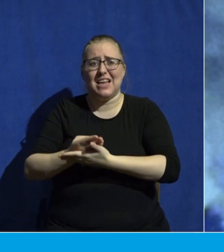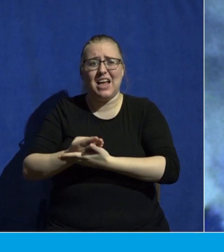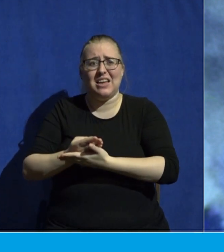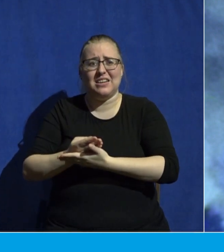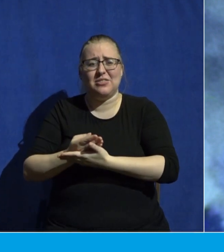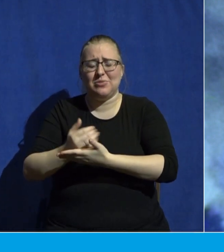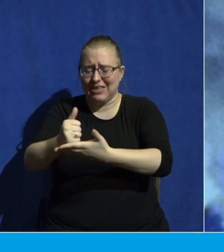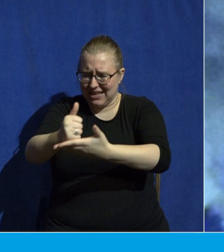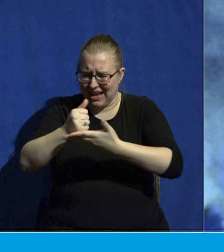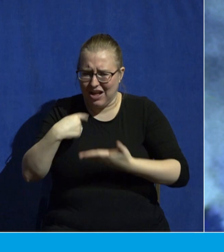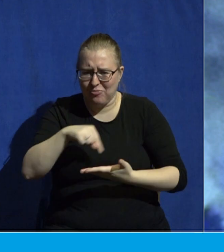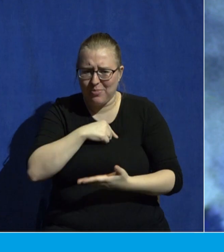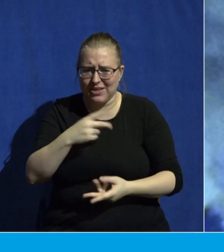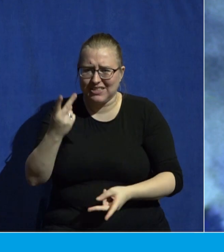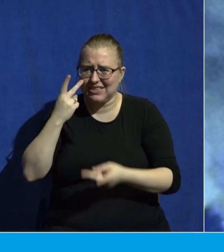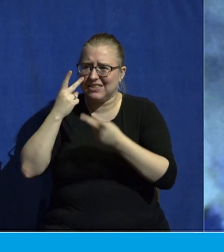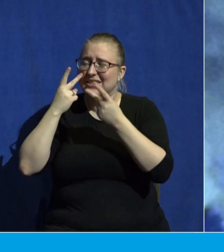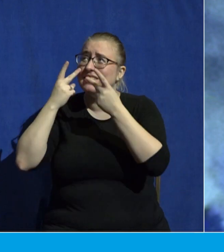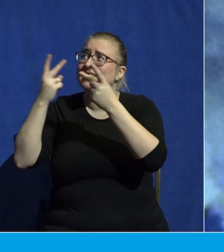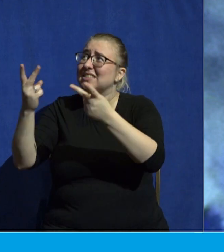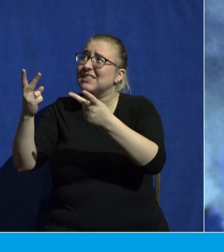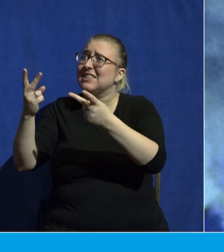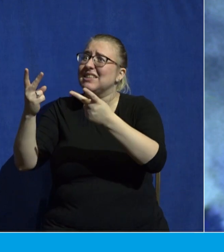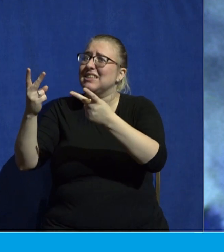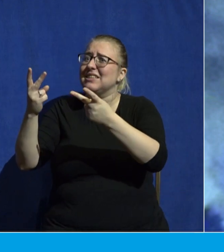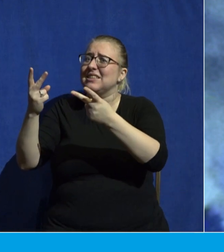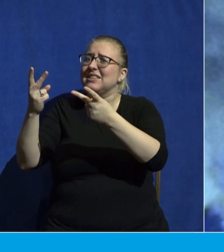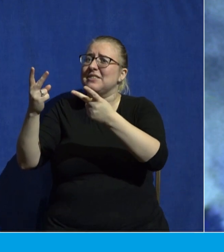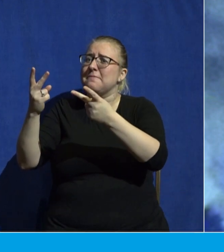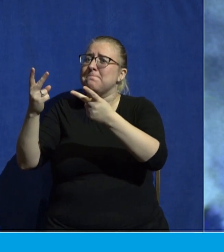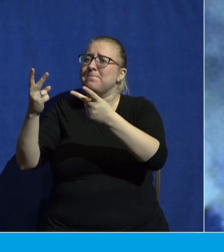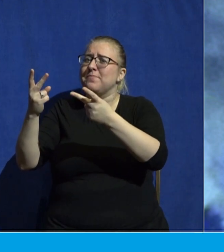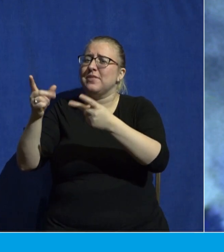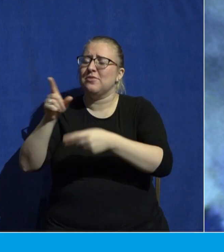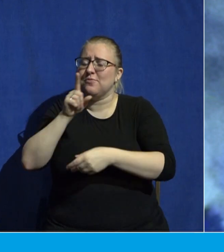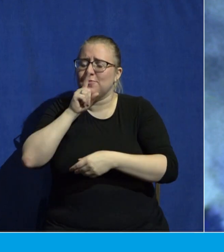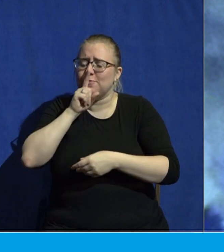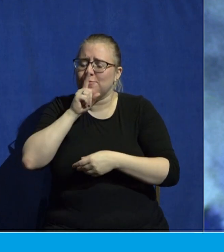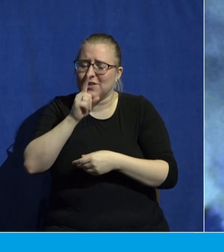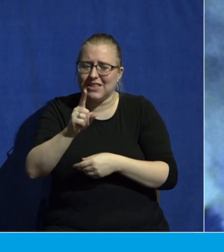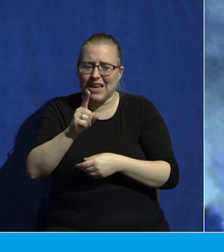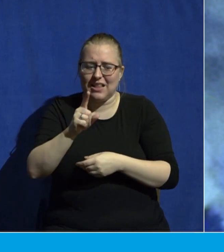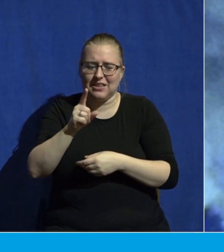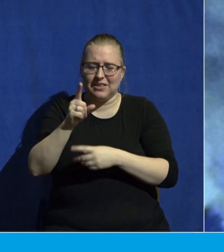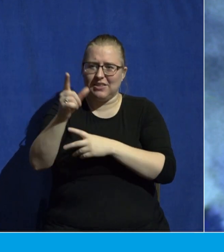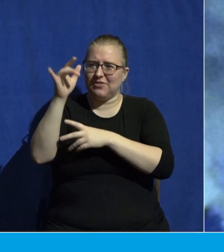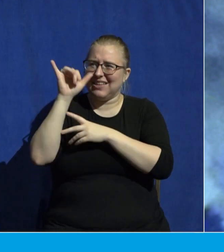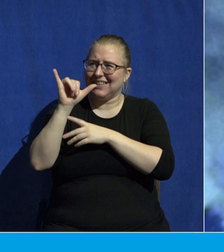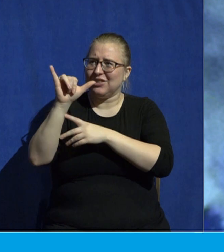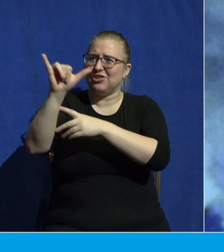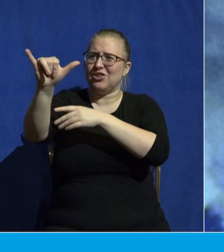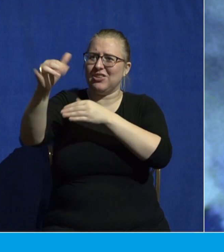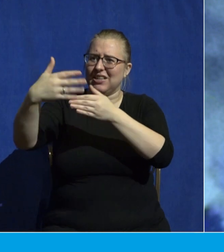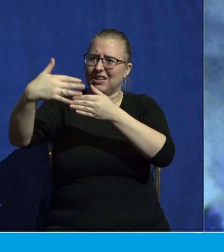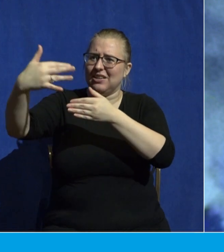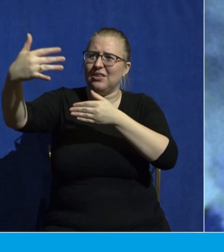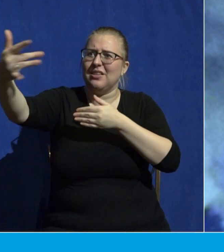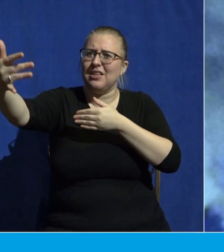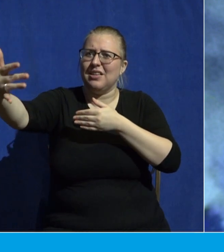see the reality of eternity right before us and would we turn to him with empty